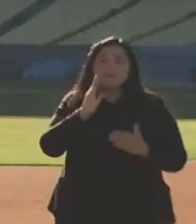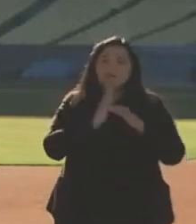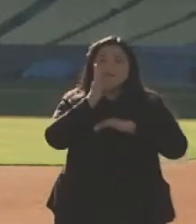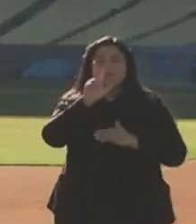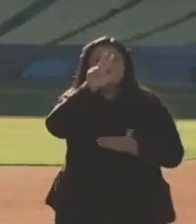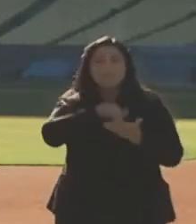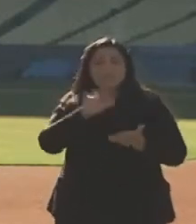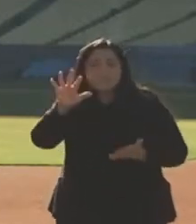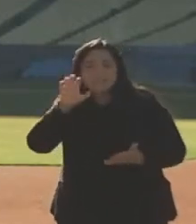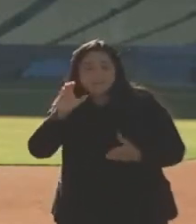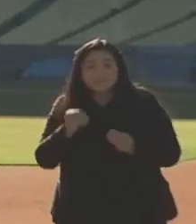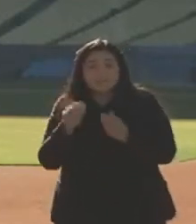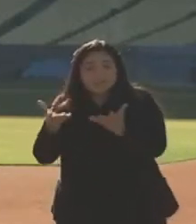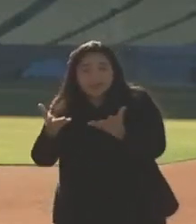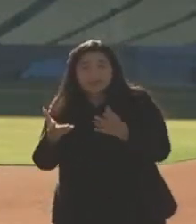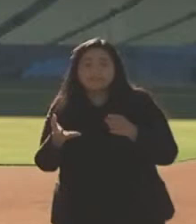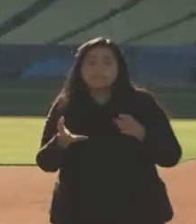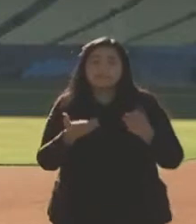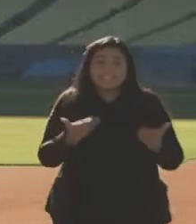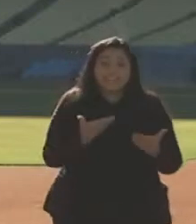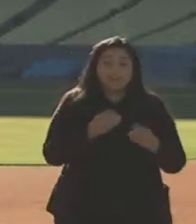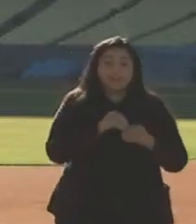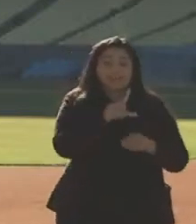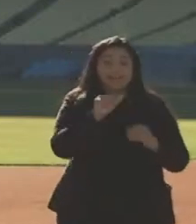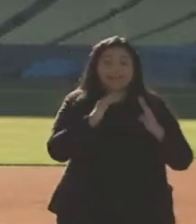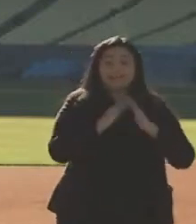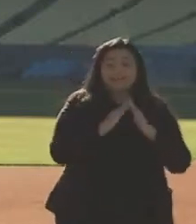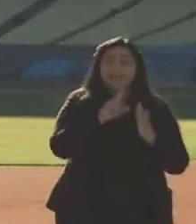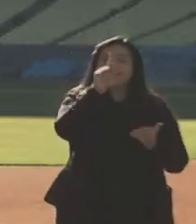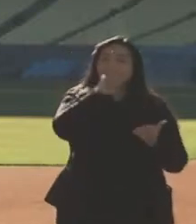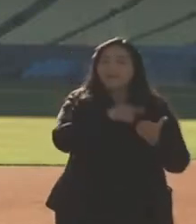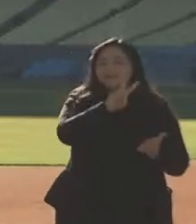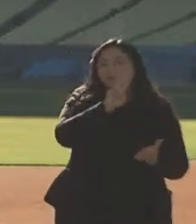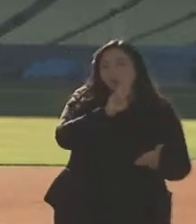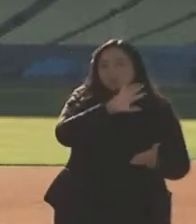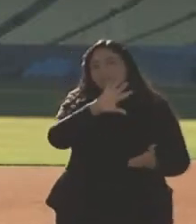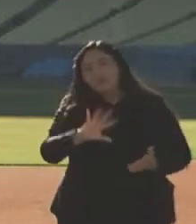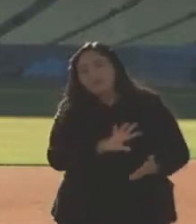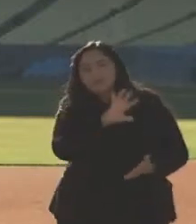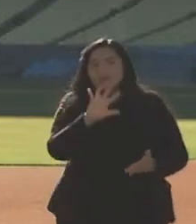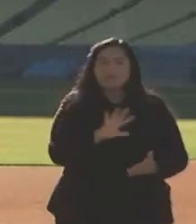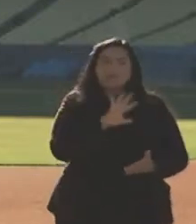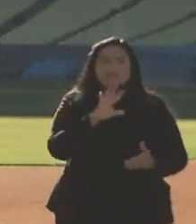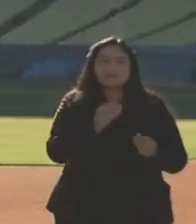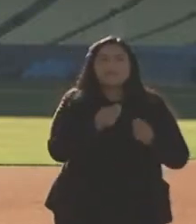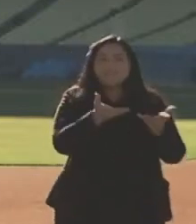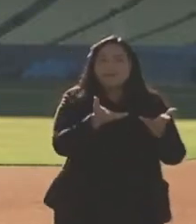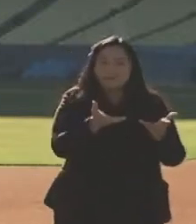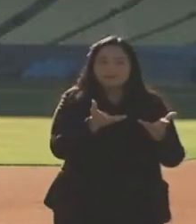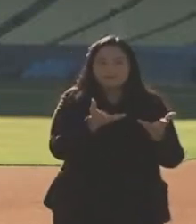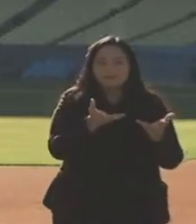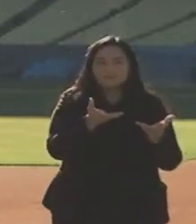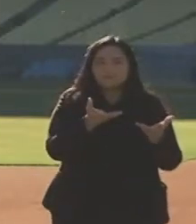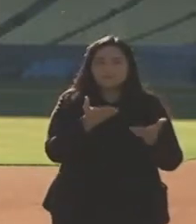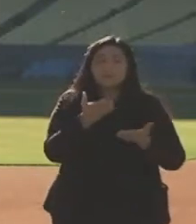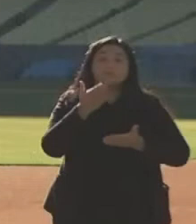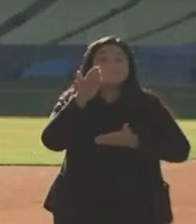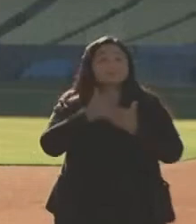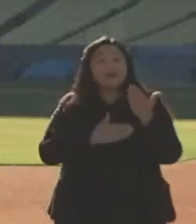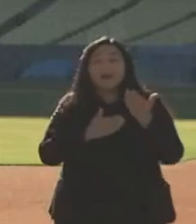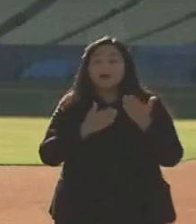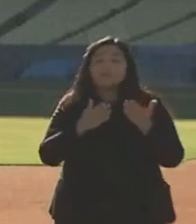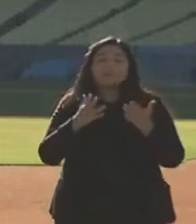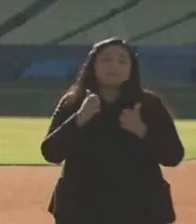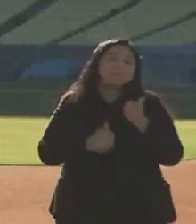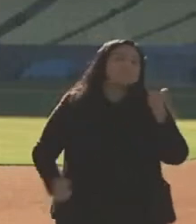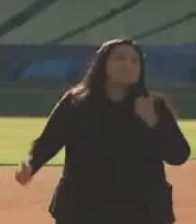County, it's over 1,200, roughly 1,200 providers, plus or minus in that range. And so some are excelling. Some are doing